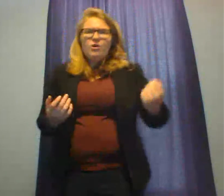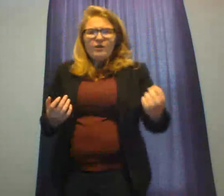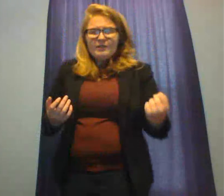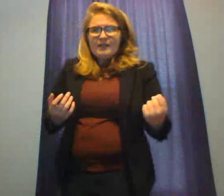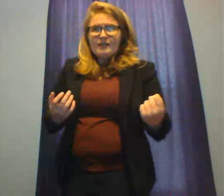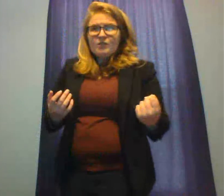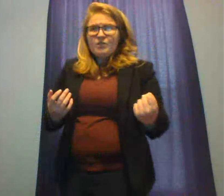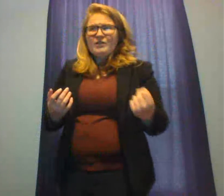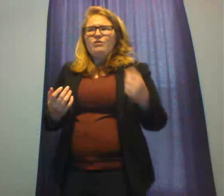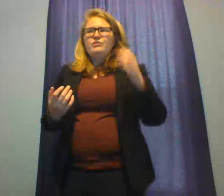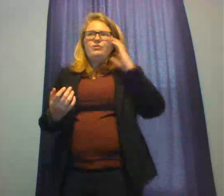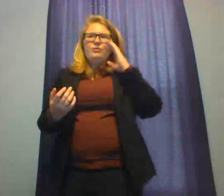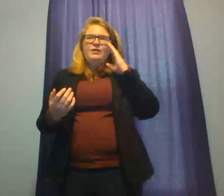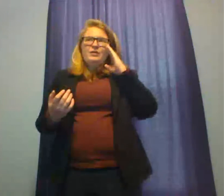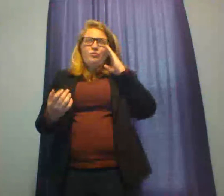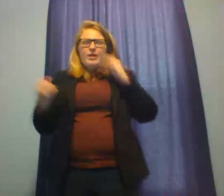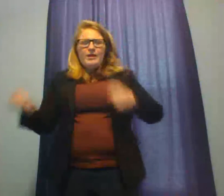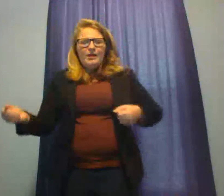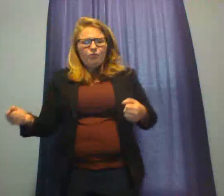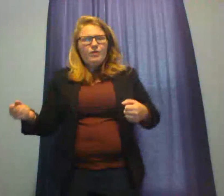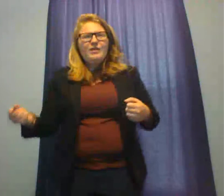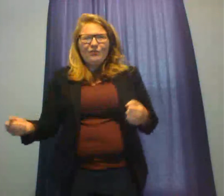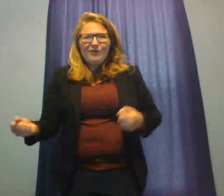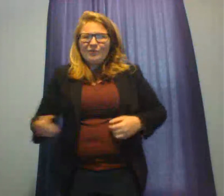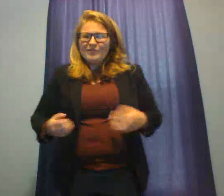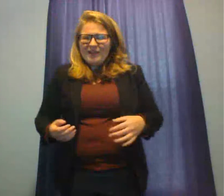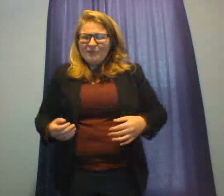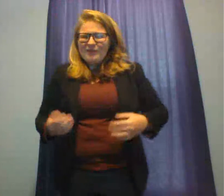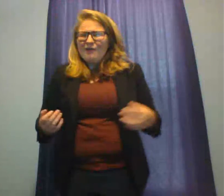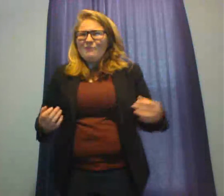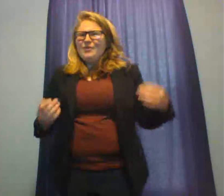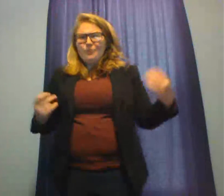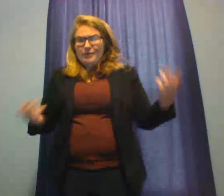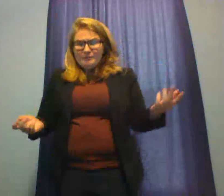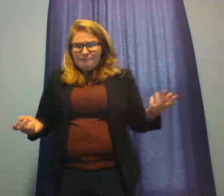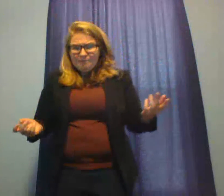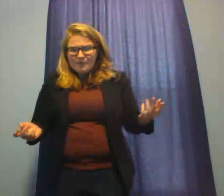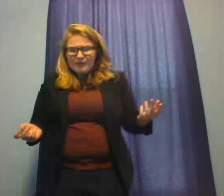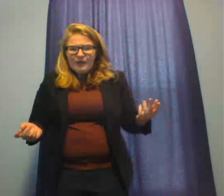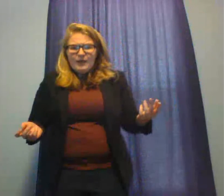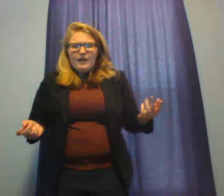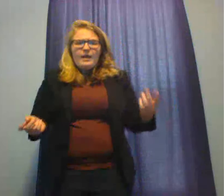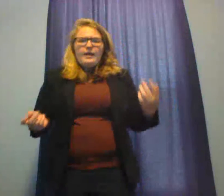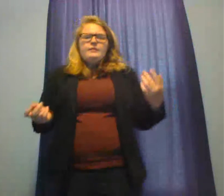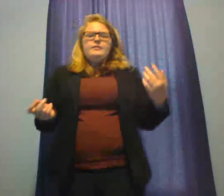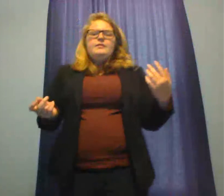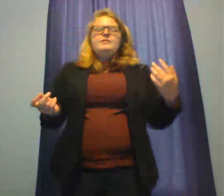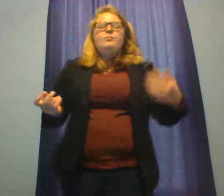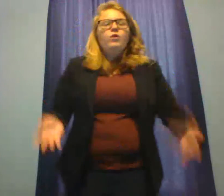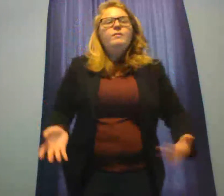audience's attention and also reiterate what you're saying without being redundant. And this is important in